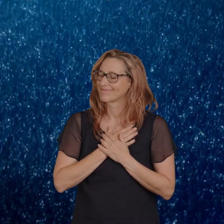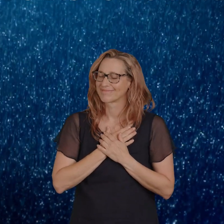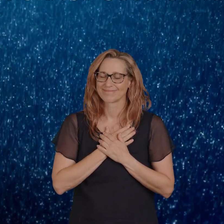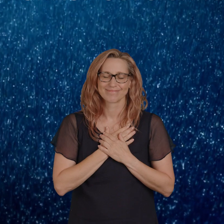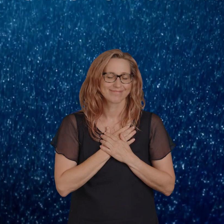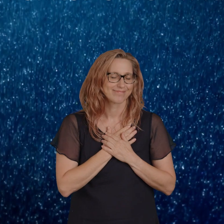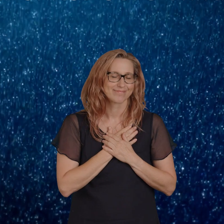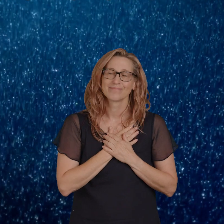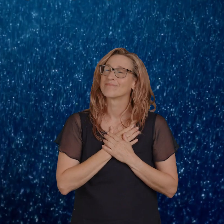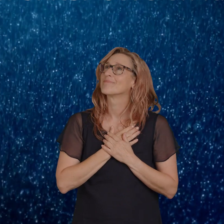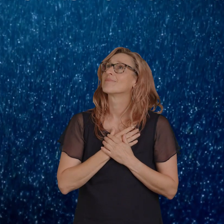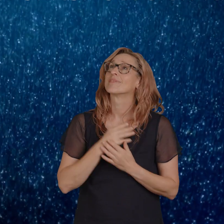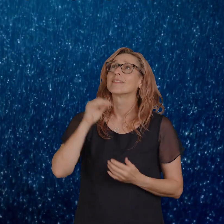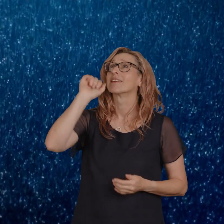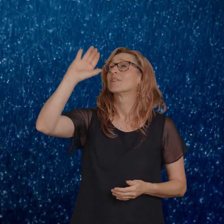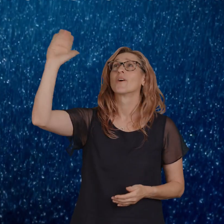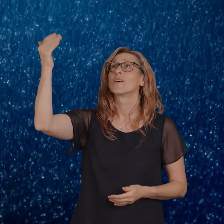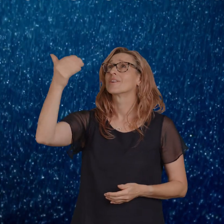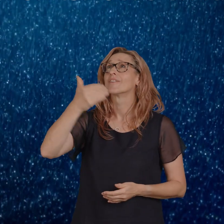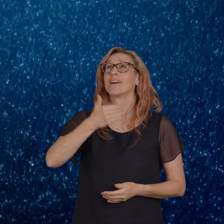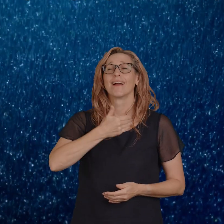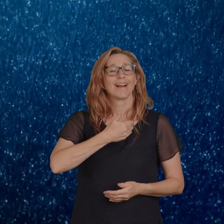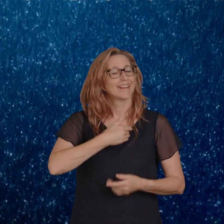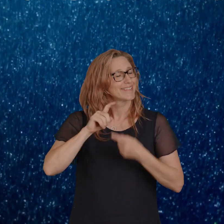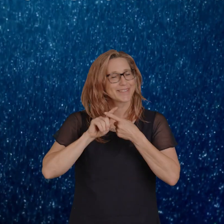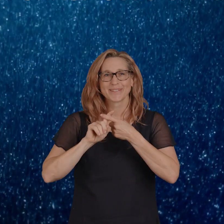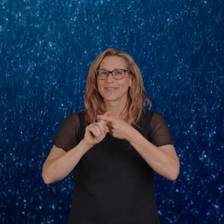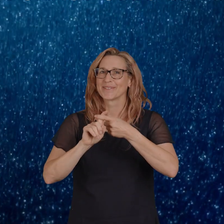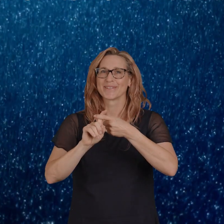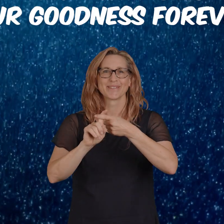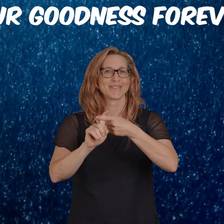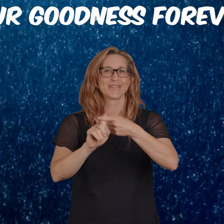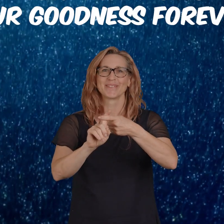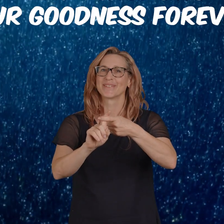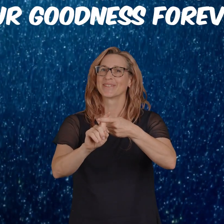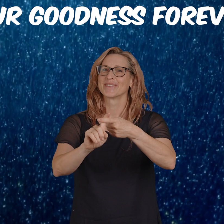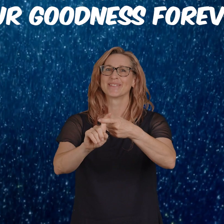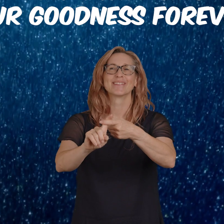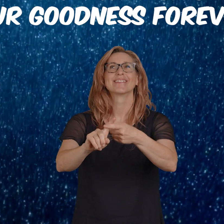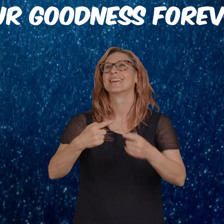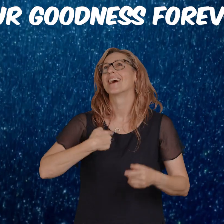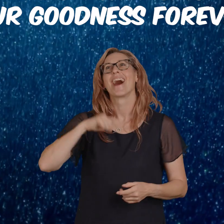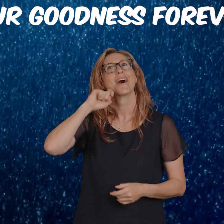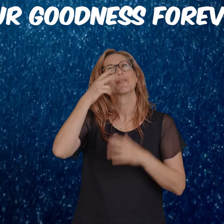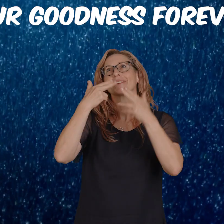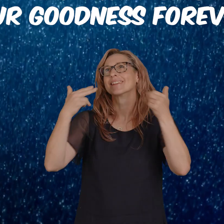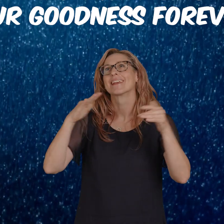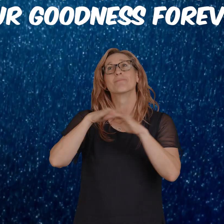Your grace goes on and on, and I will sing of your